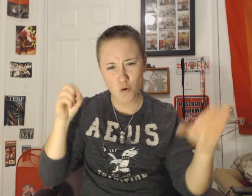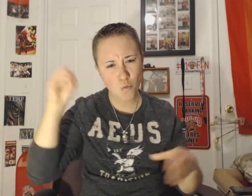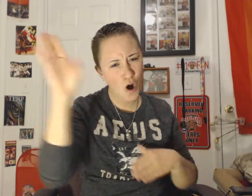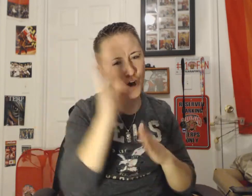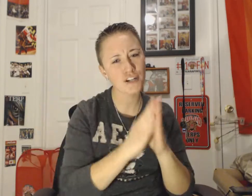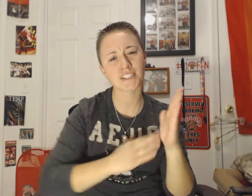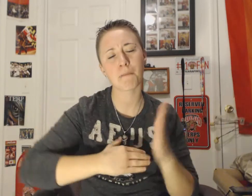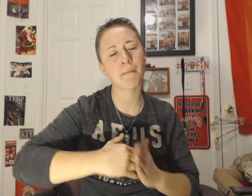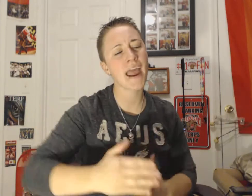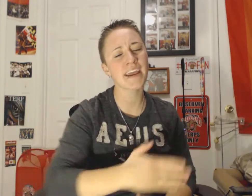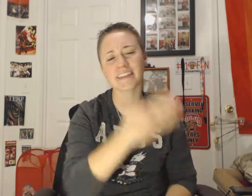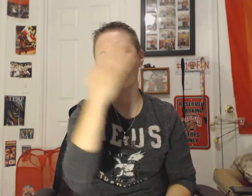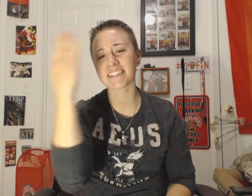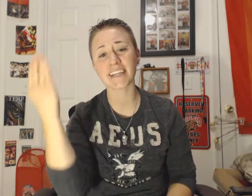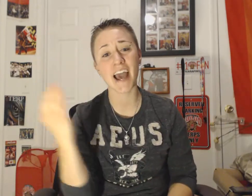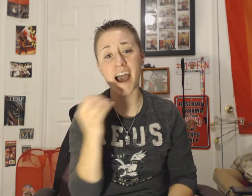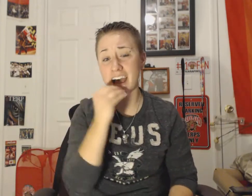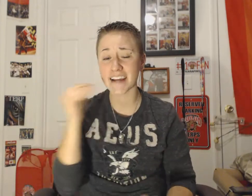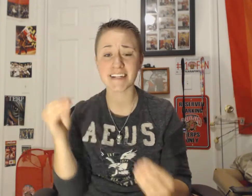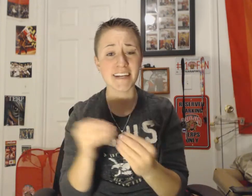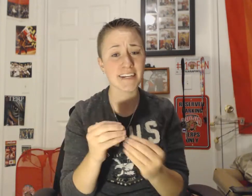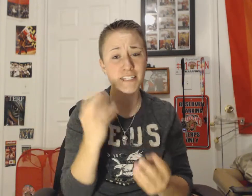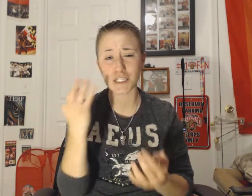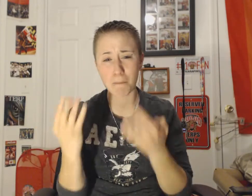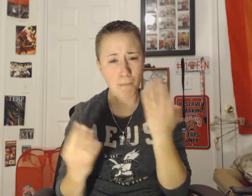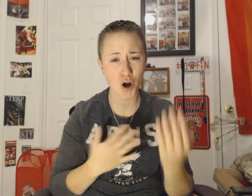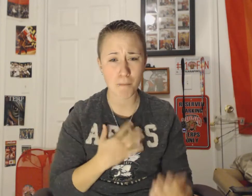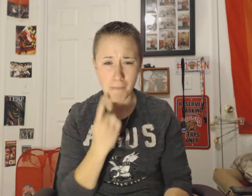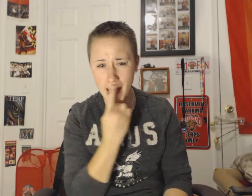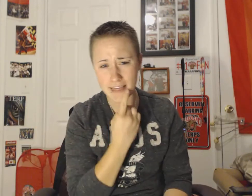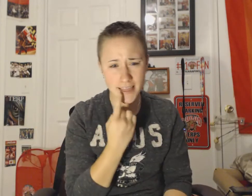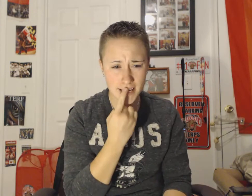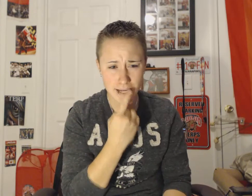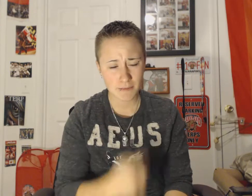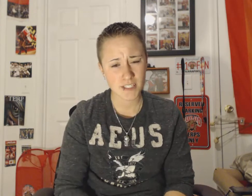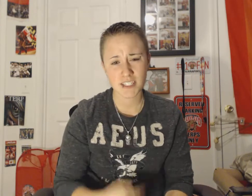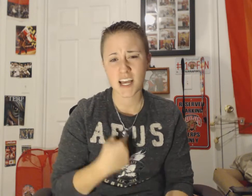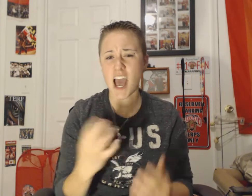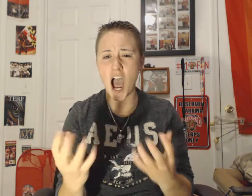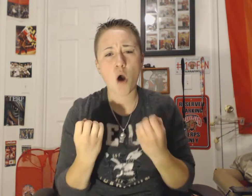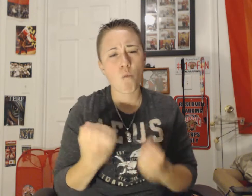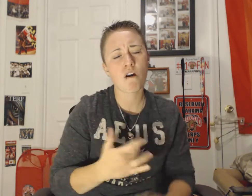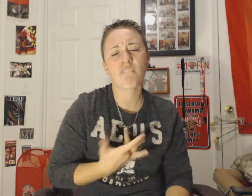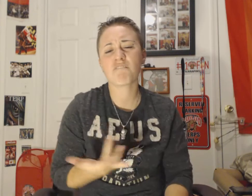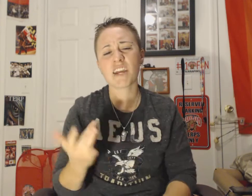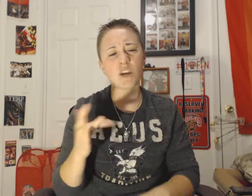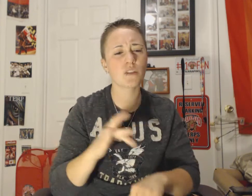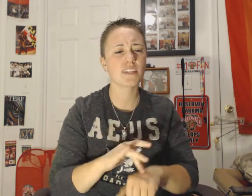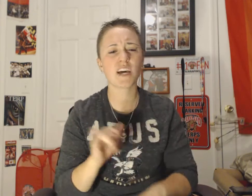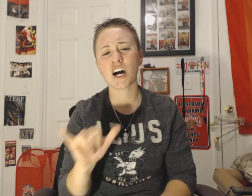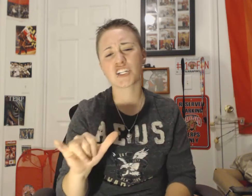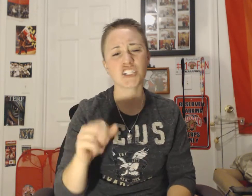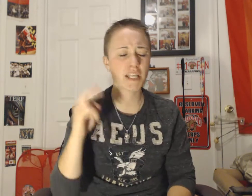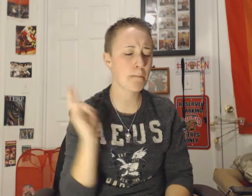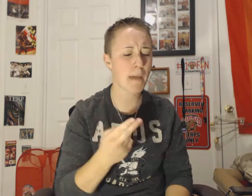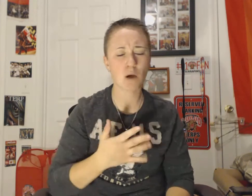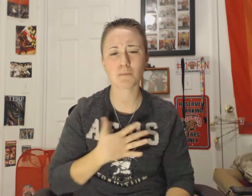Fireworks to paint the sky A kiss to burn my lips I want to feel the touch that pounds